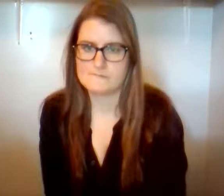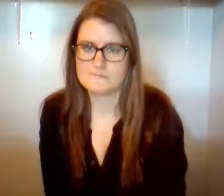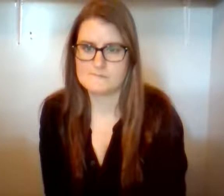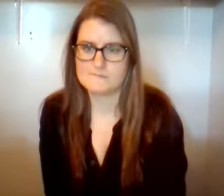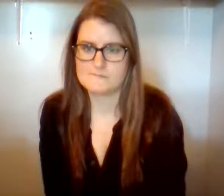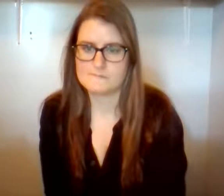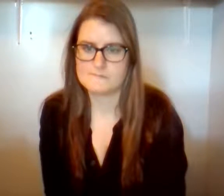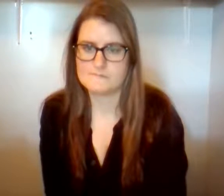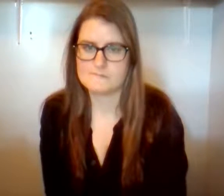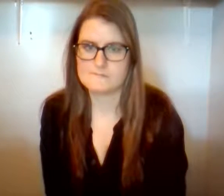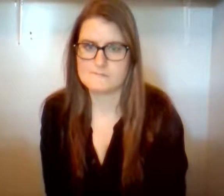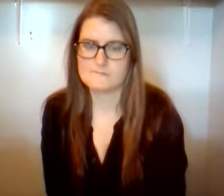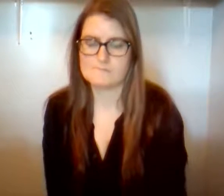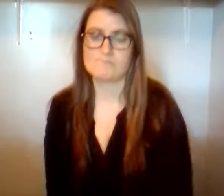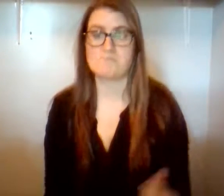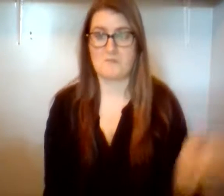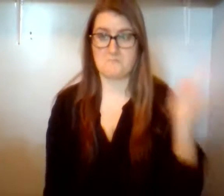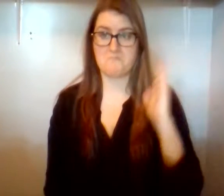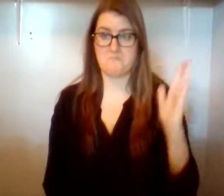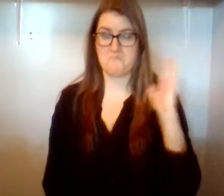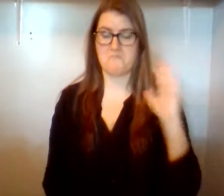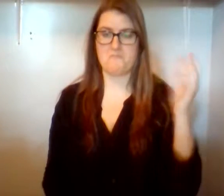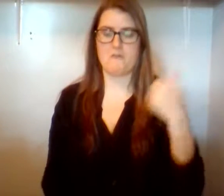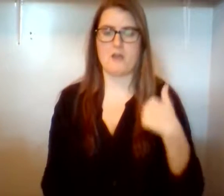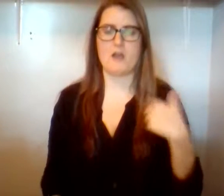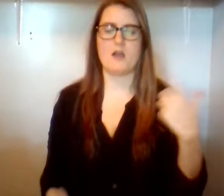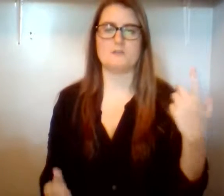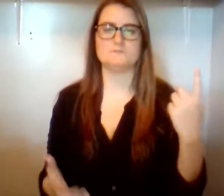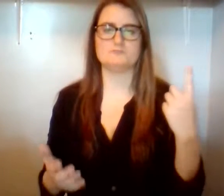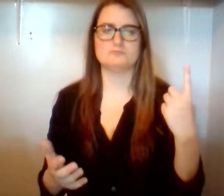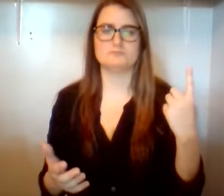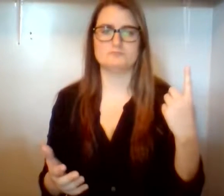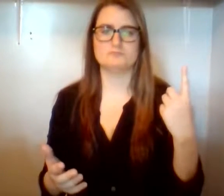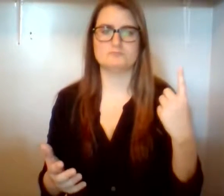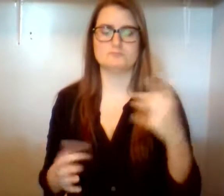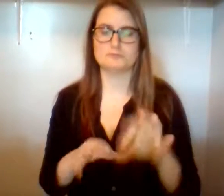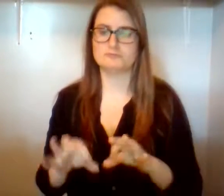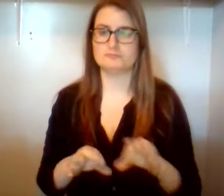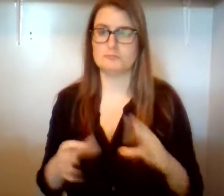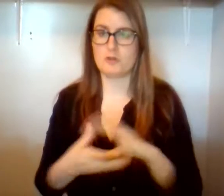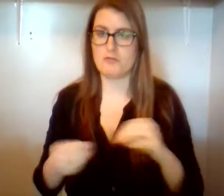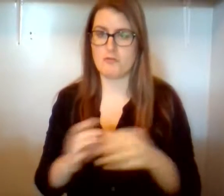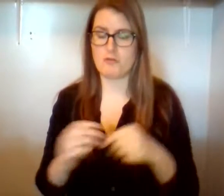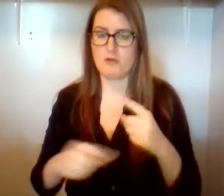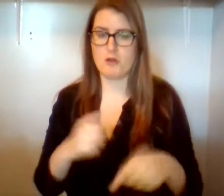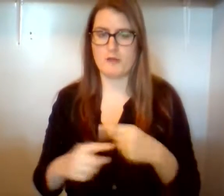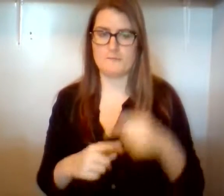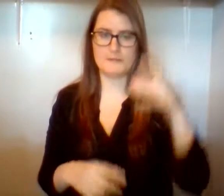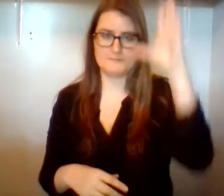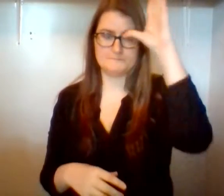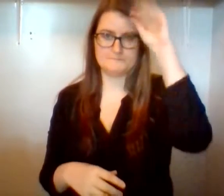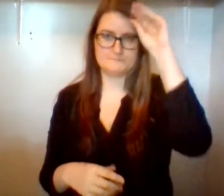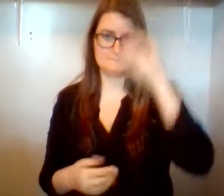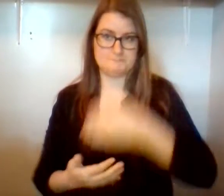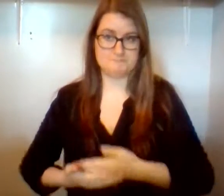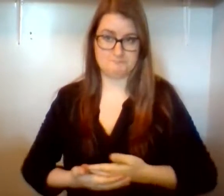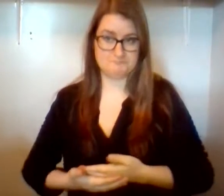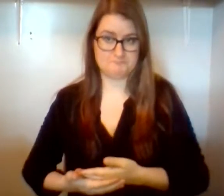Last time, I told you the story of a baby boy born in the land of Egypt, whose parents saved him from being thrown into the River Nile by